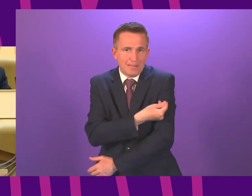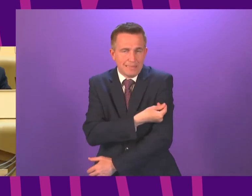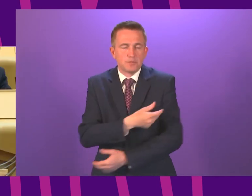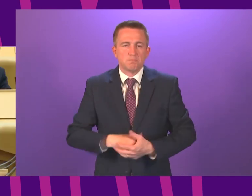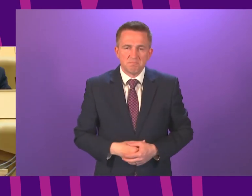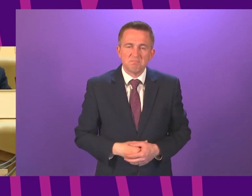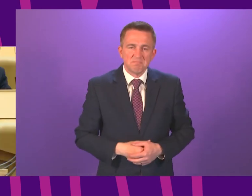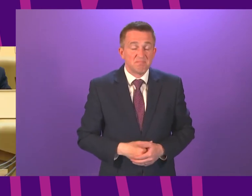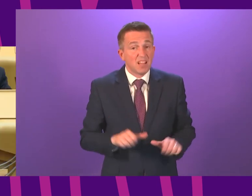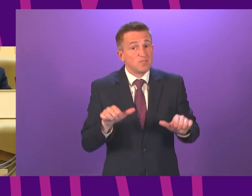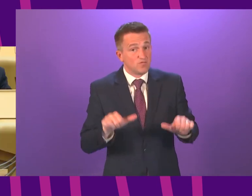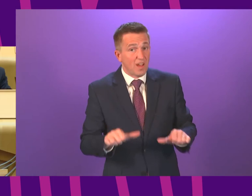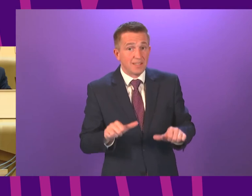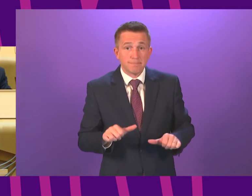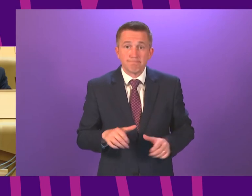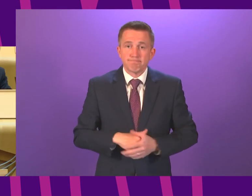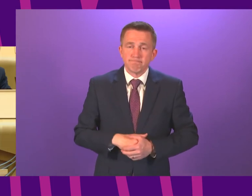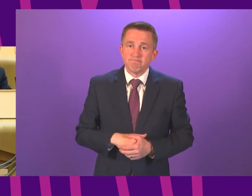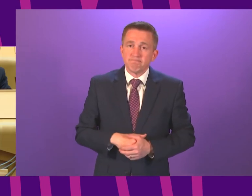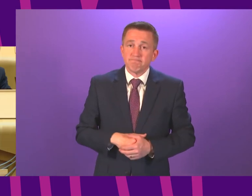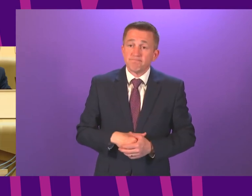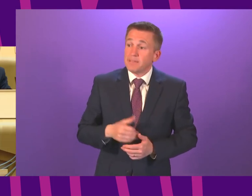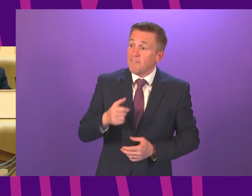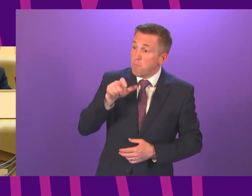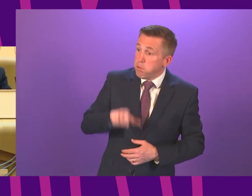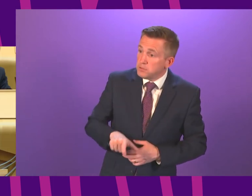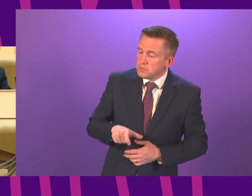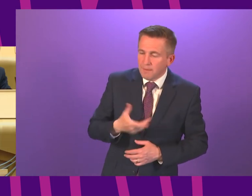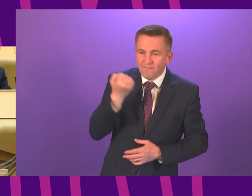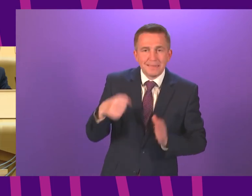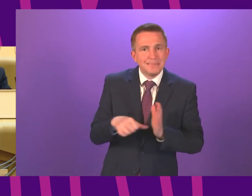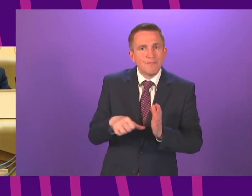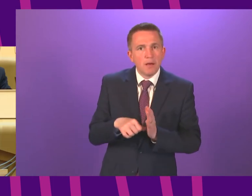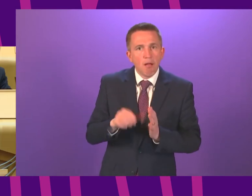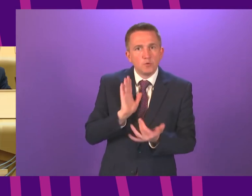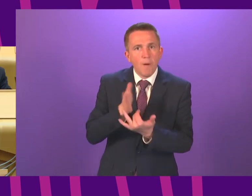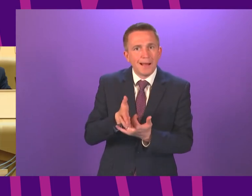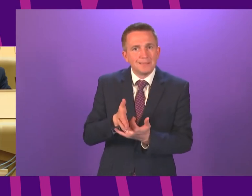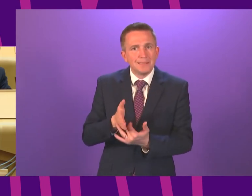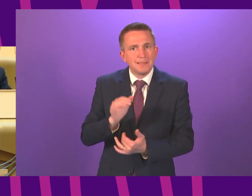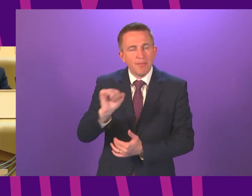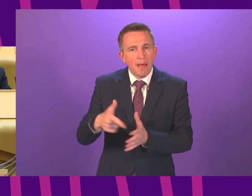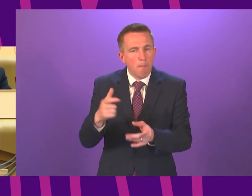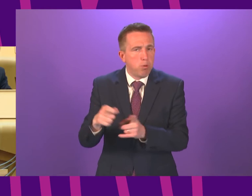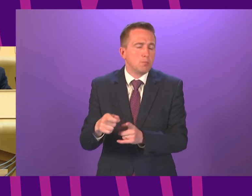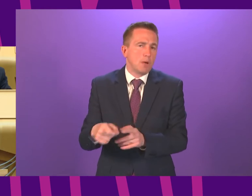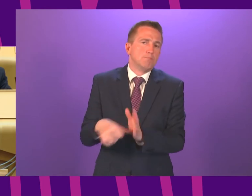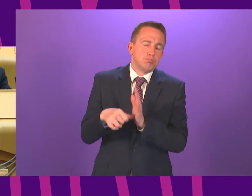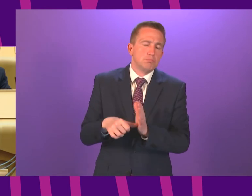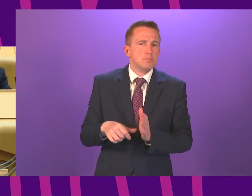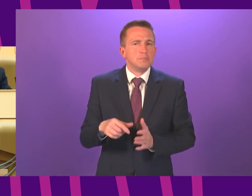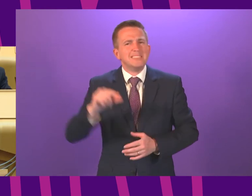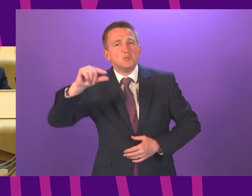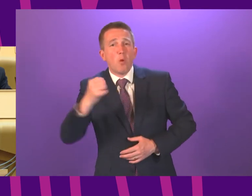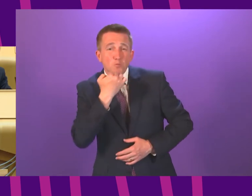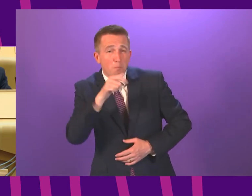think it is stressful for any individual who for whatever reason is finding it difficult to access their appointment I think it is a minority but if